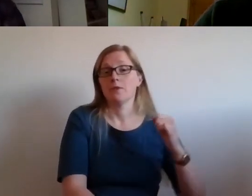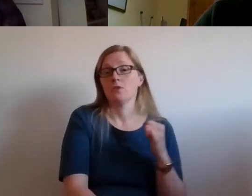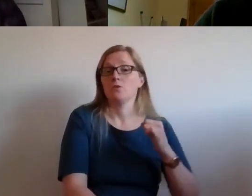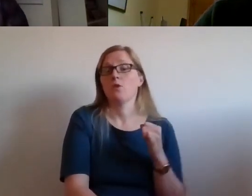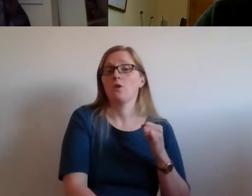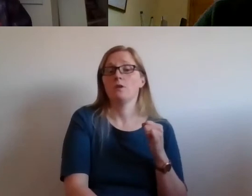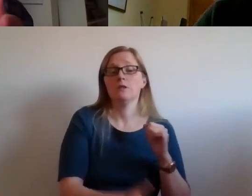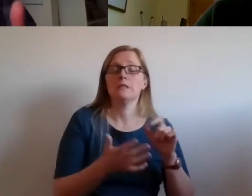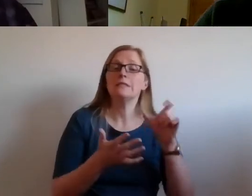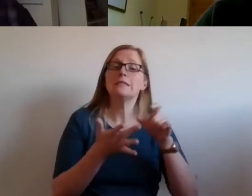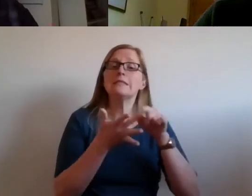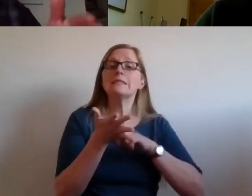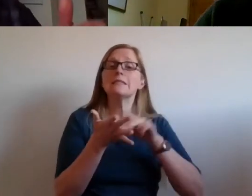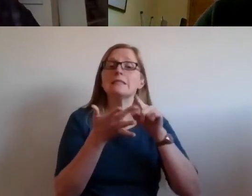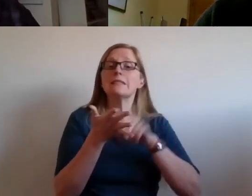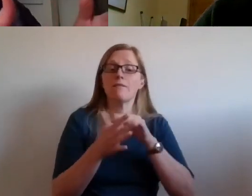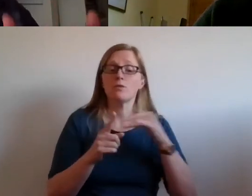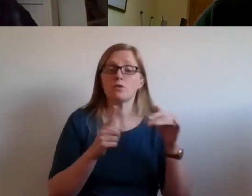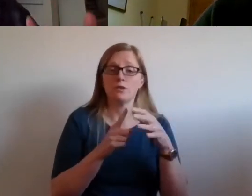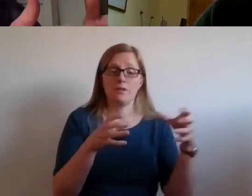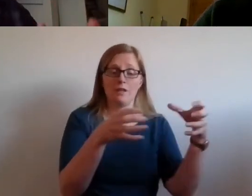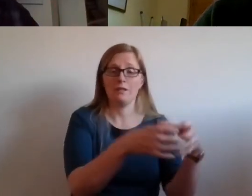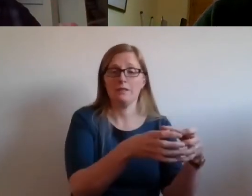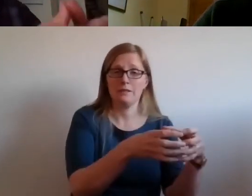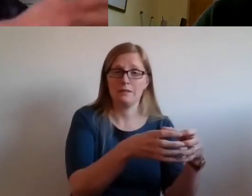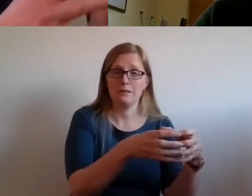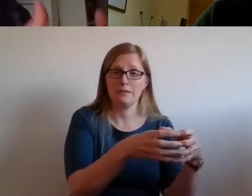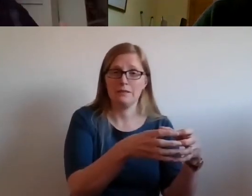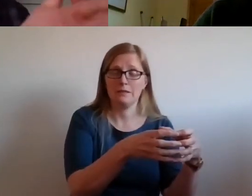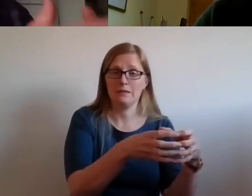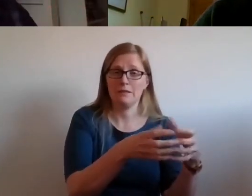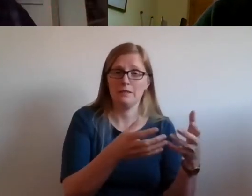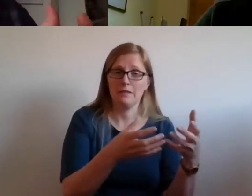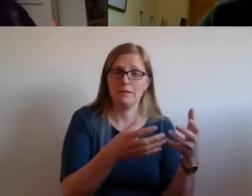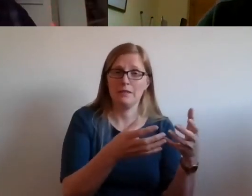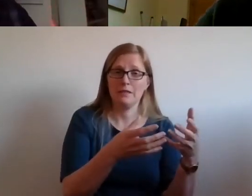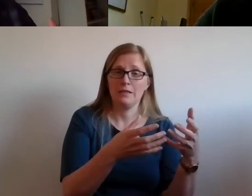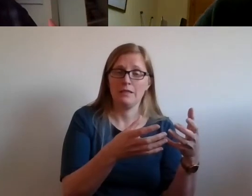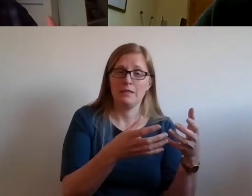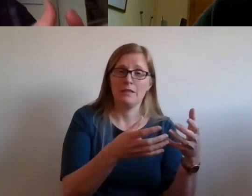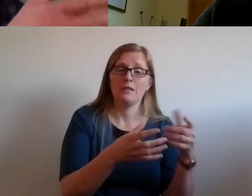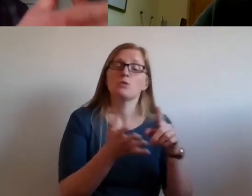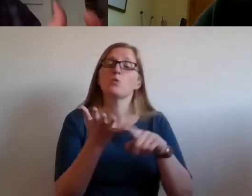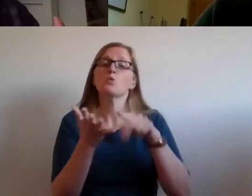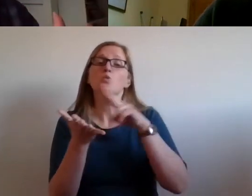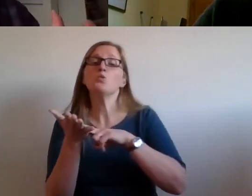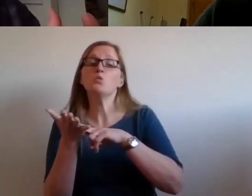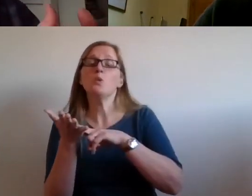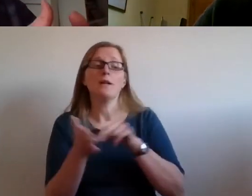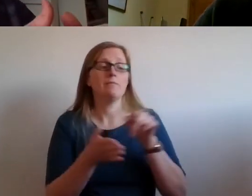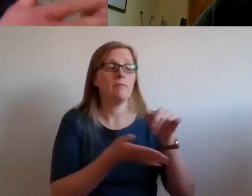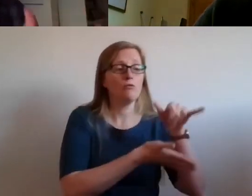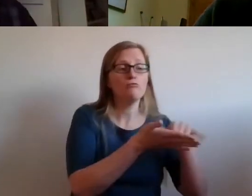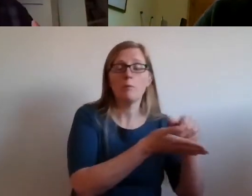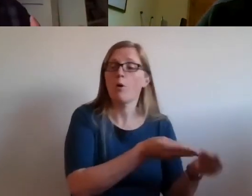bodies to bring parallel reports to the treaty body committee at the UN pointing out